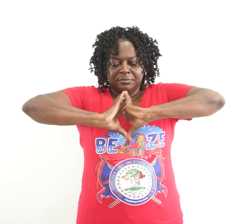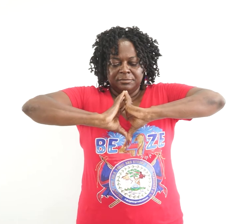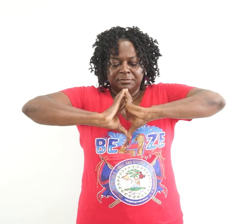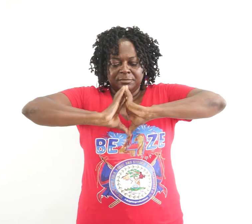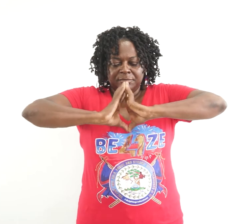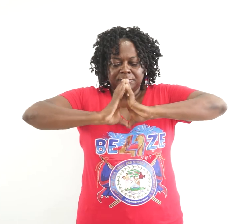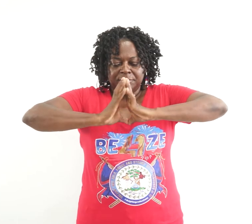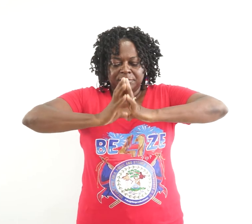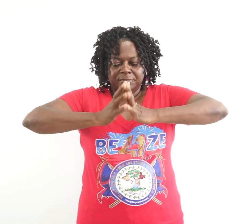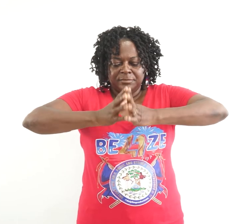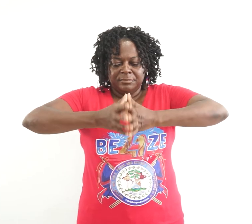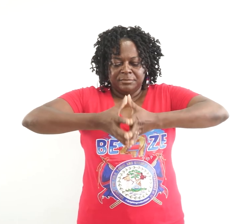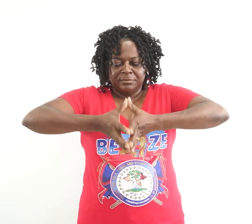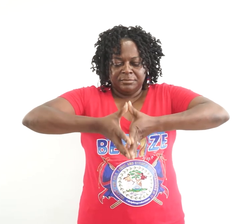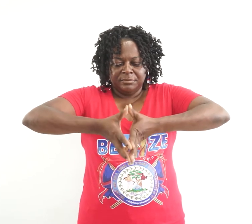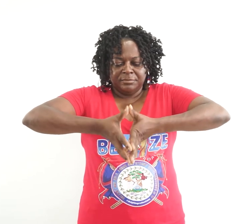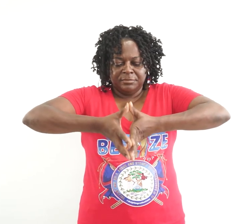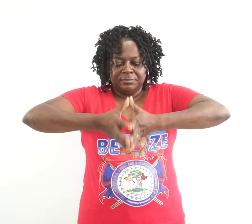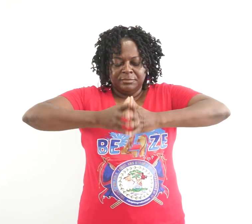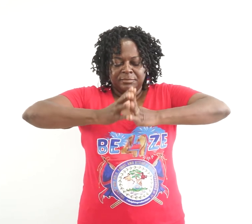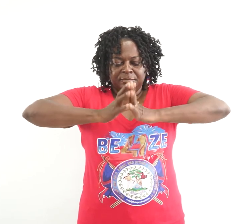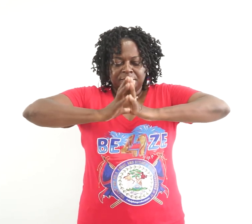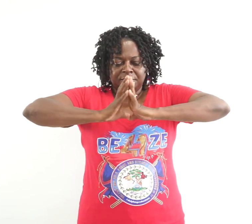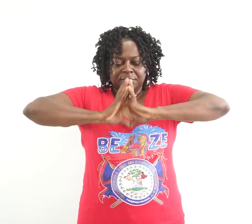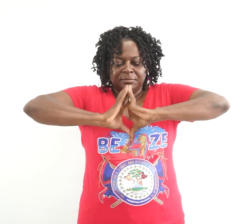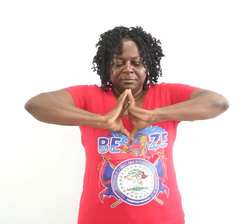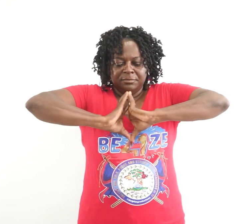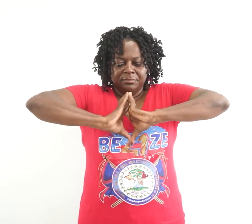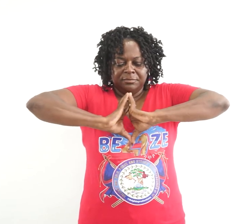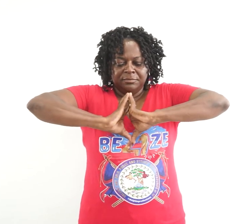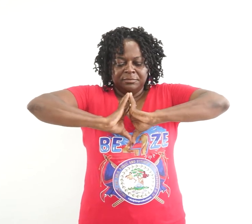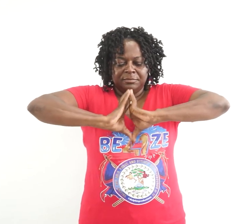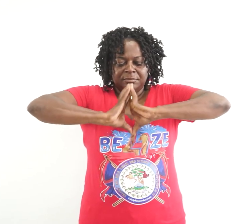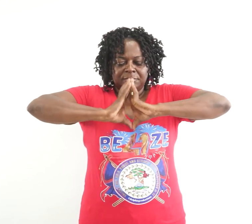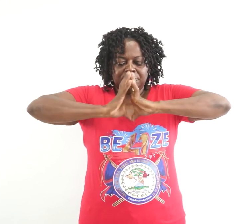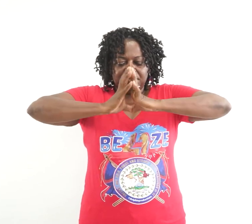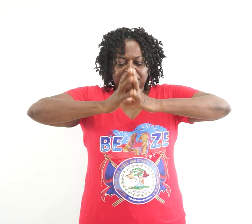seconds. Hold repeat five times.